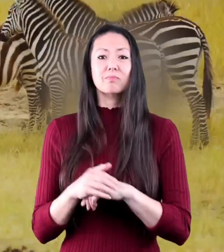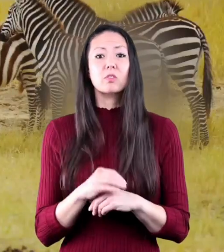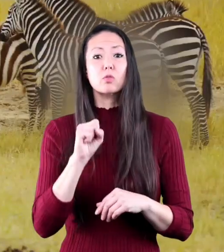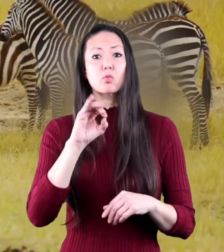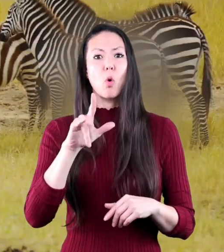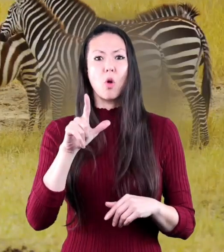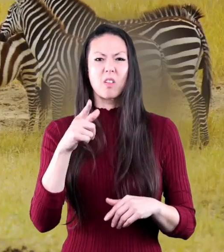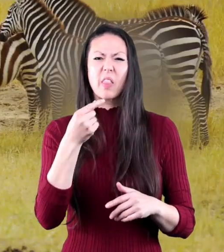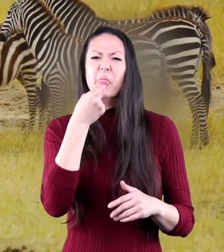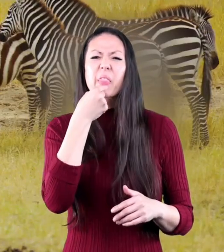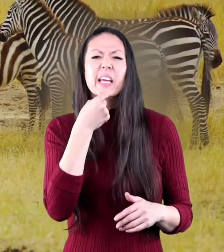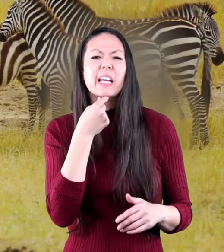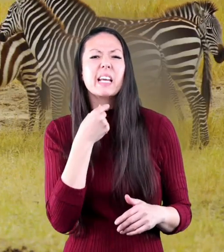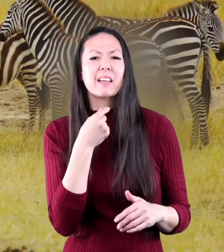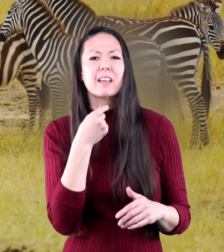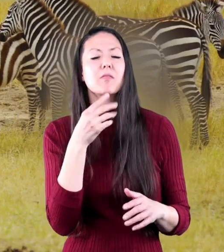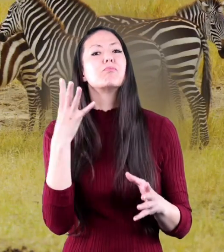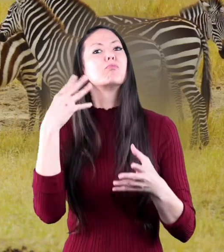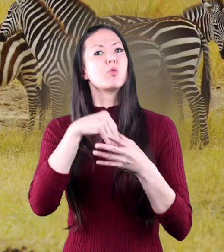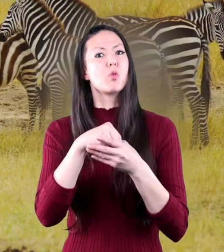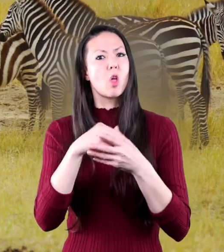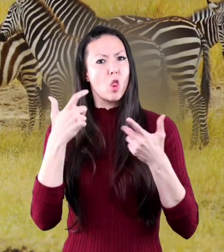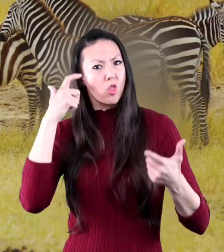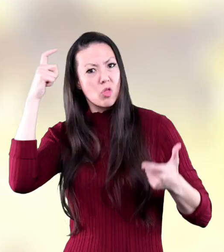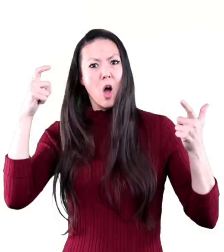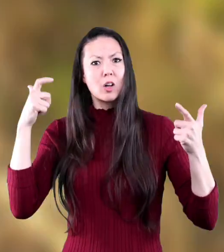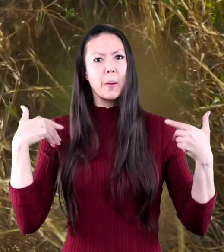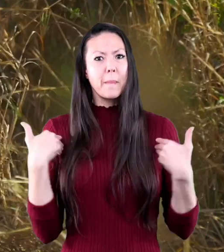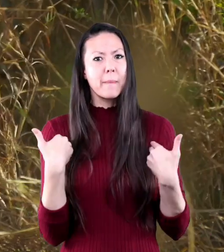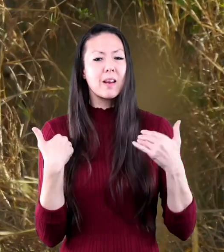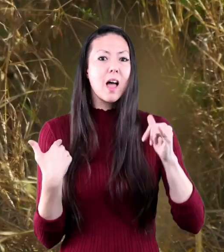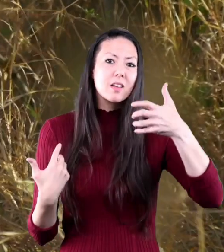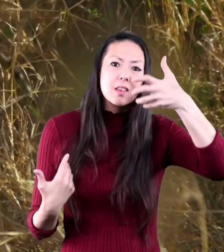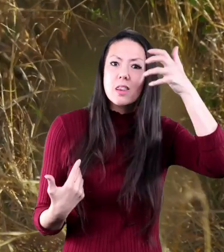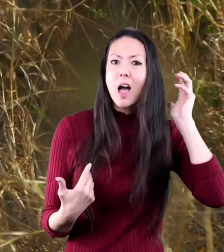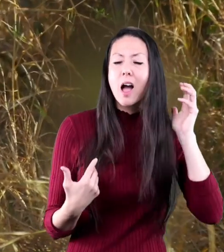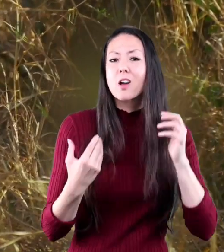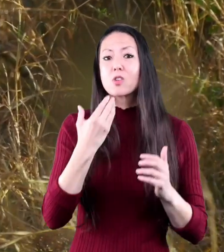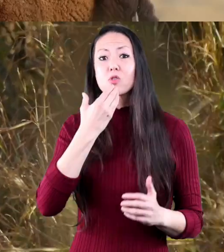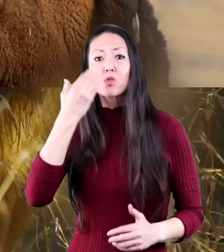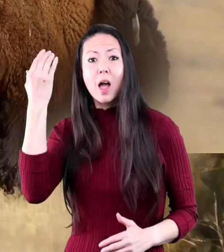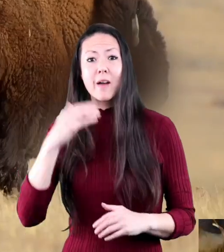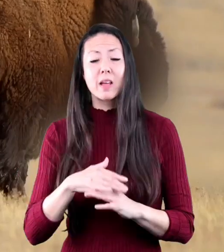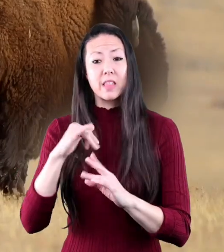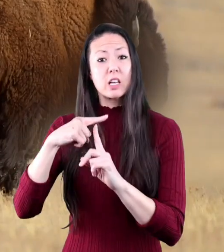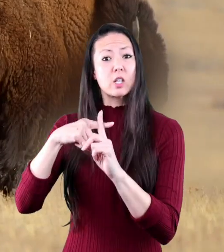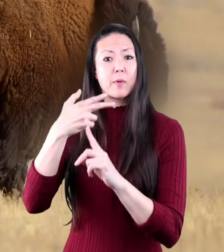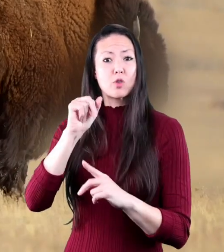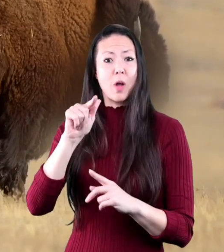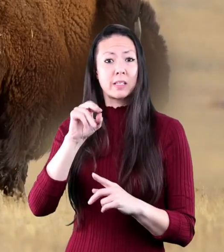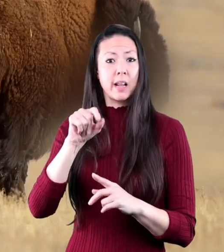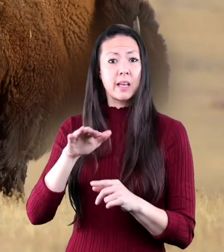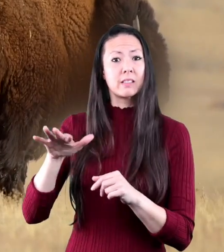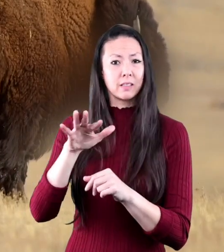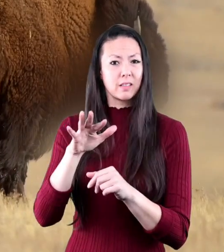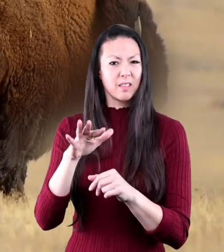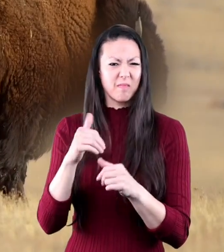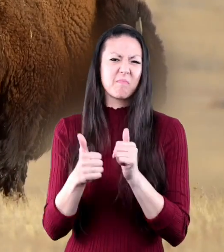soil there is thin and includes large mammals like lions and giraffes temperate grasslands are mostly made up of